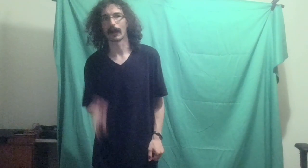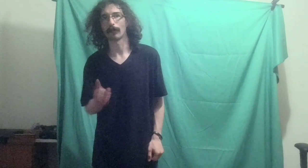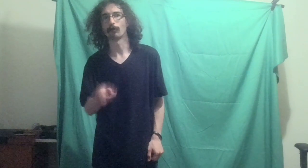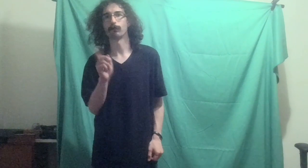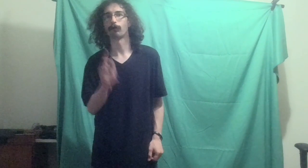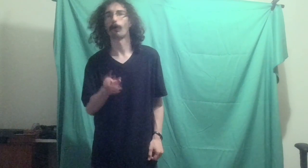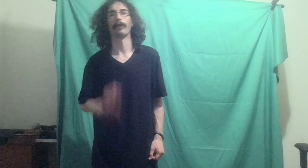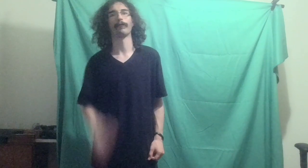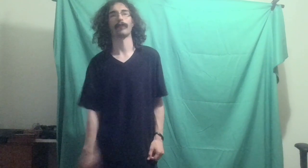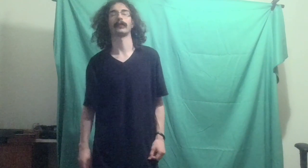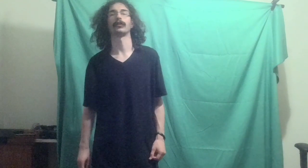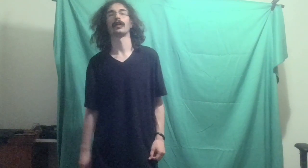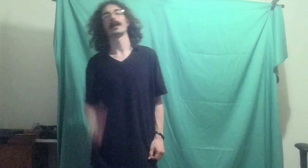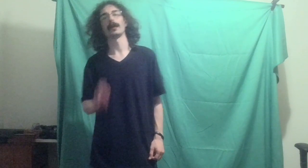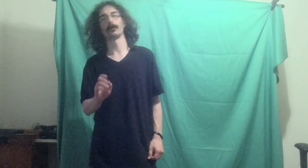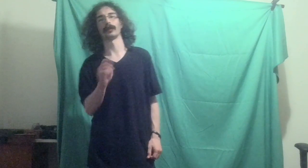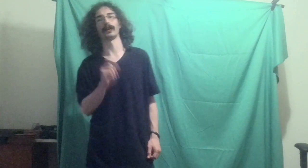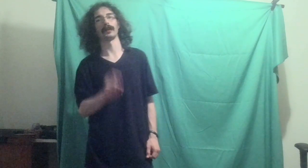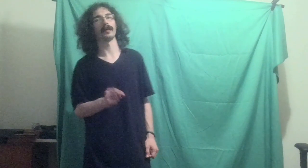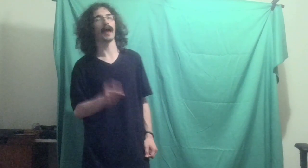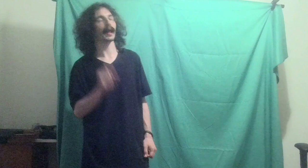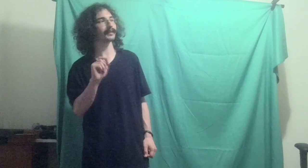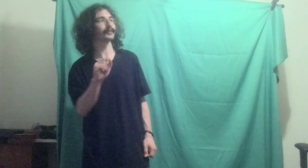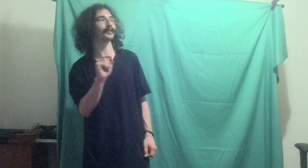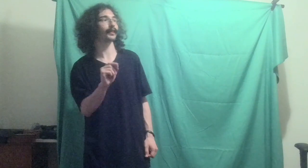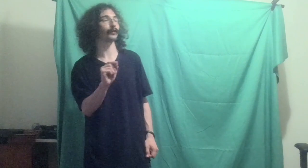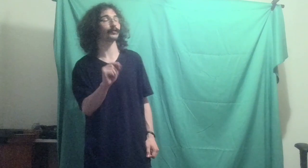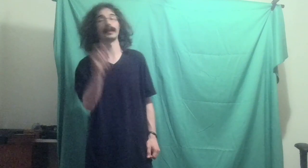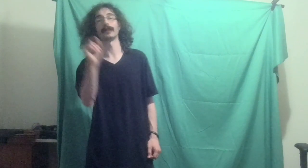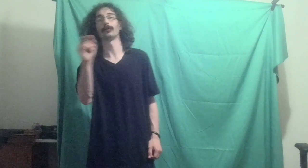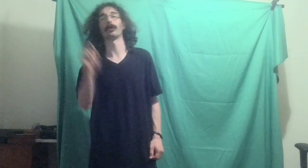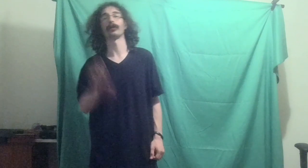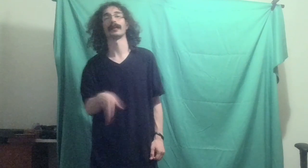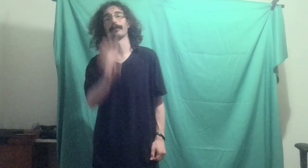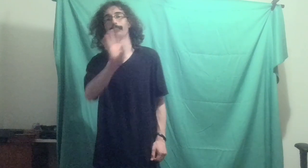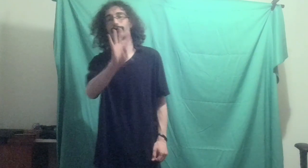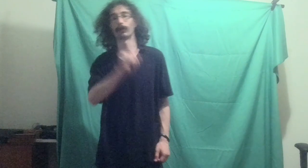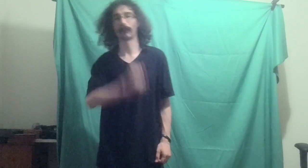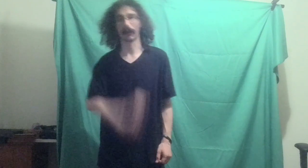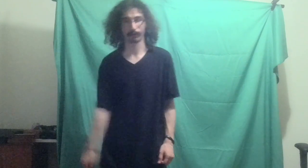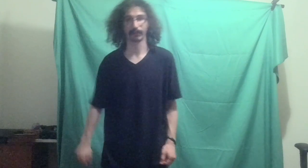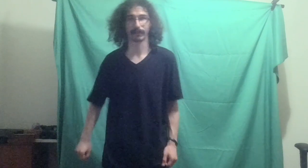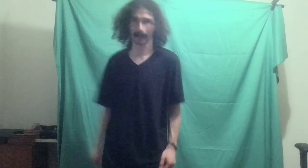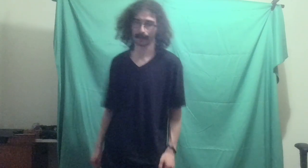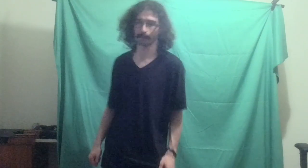knew for a fact it was going to hit at least 10,000 and it went on to hit four times back a month.